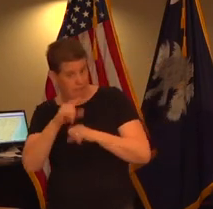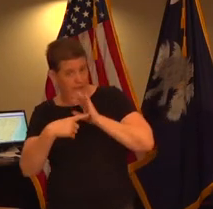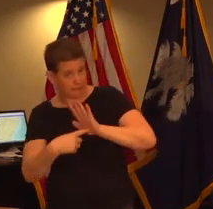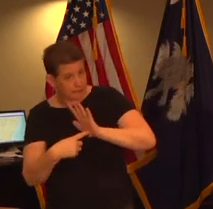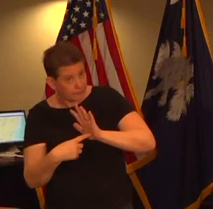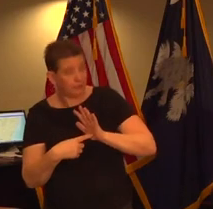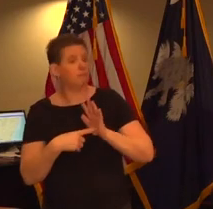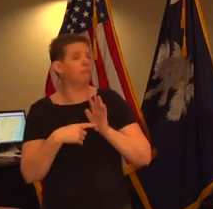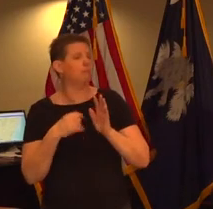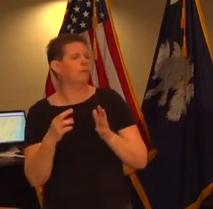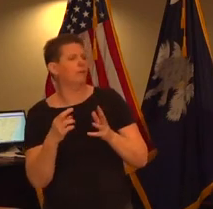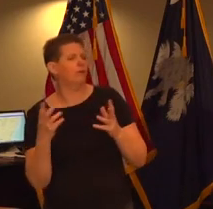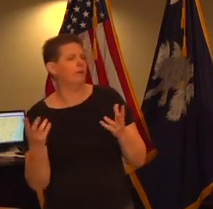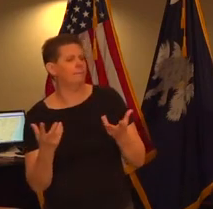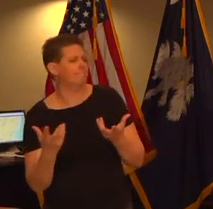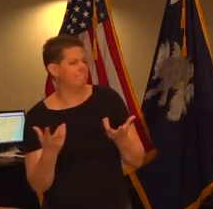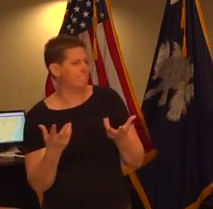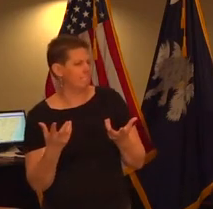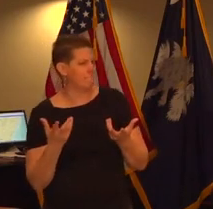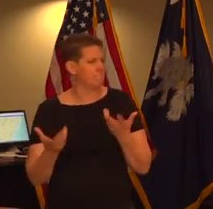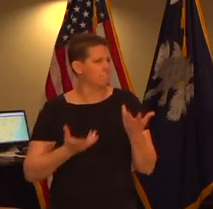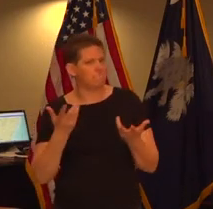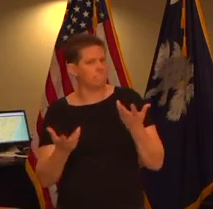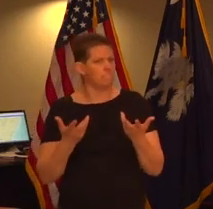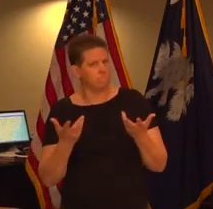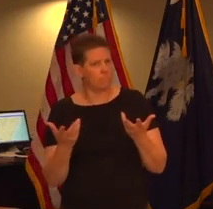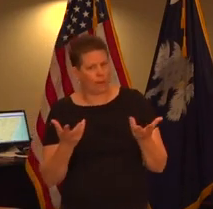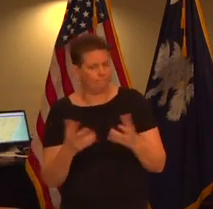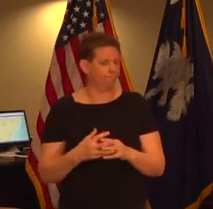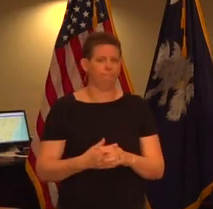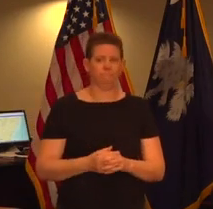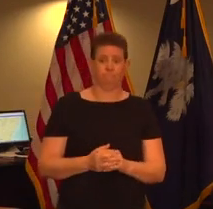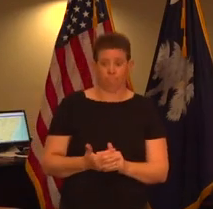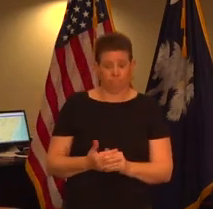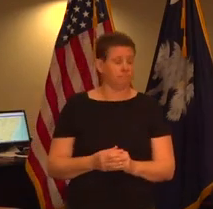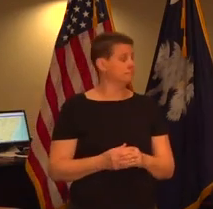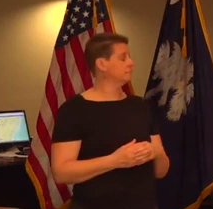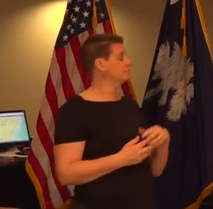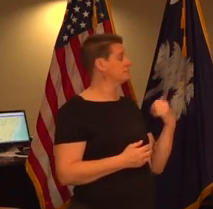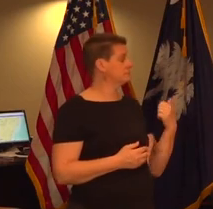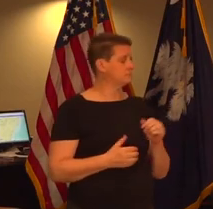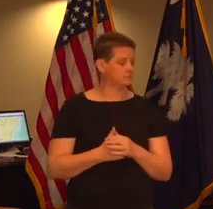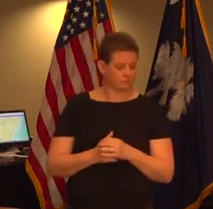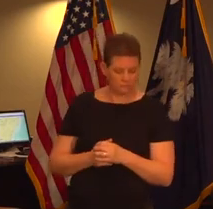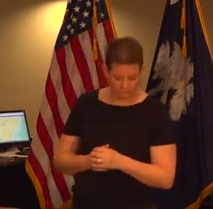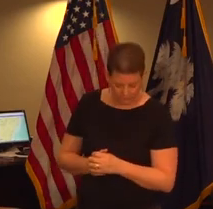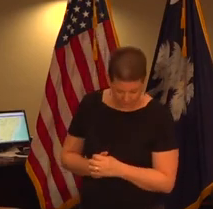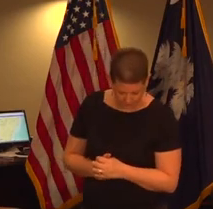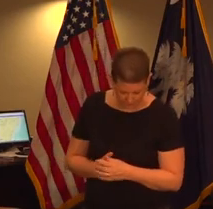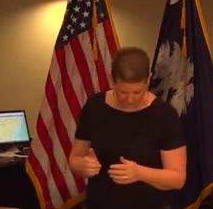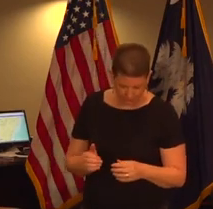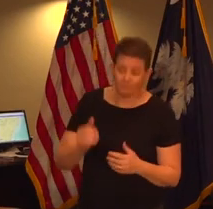view as as a potential indicator if not why not well we we know that the the disease presentation